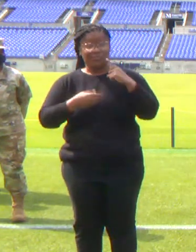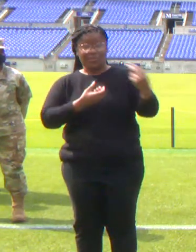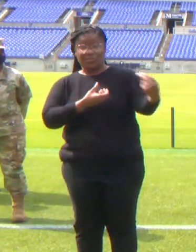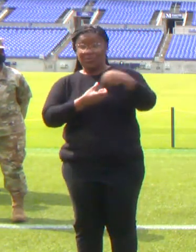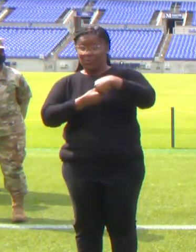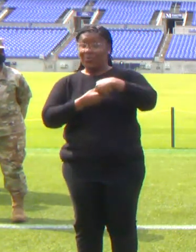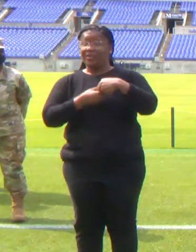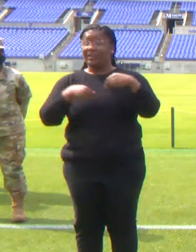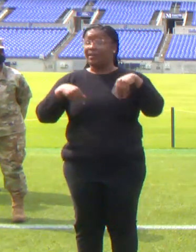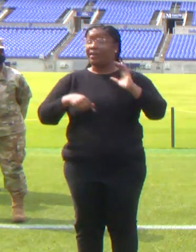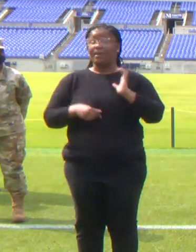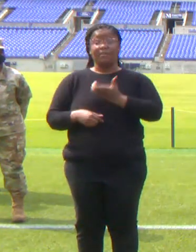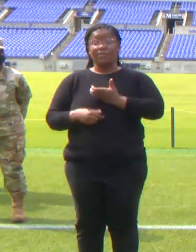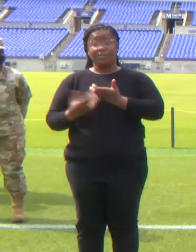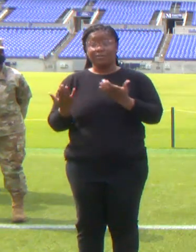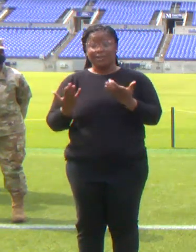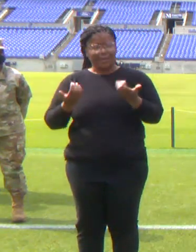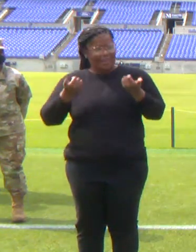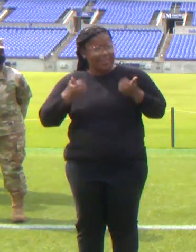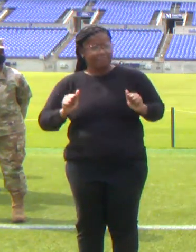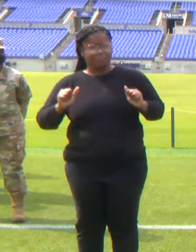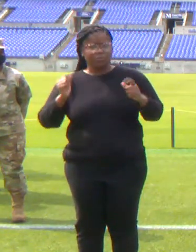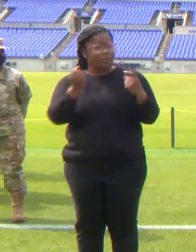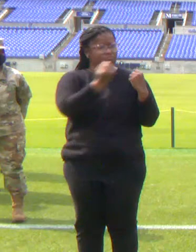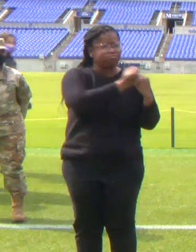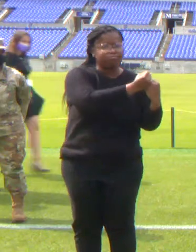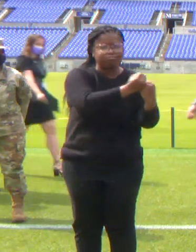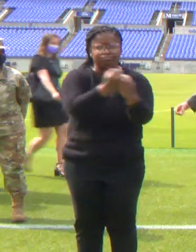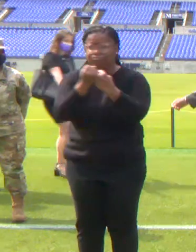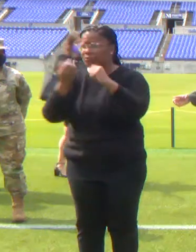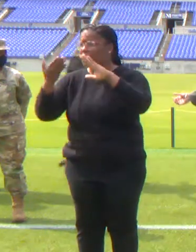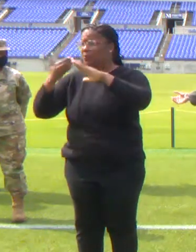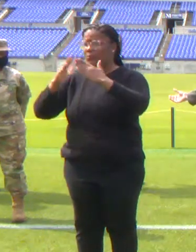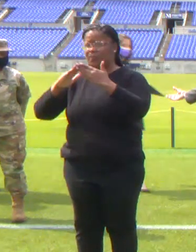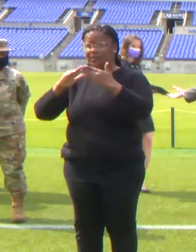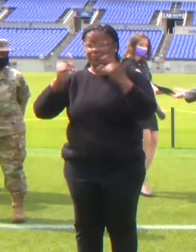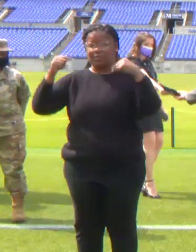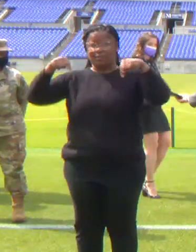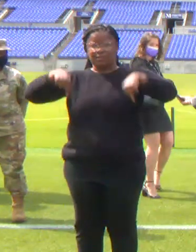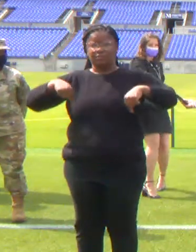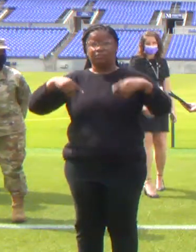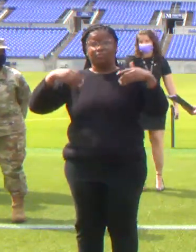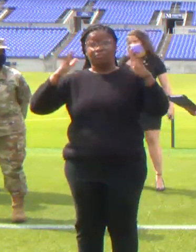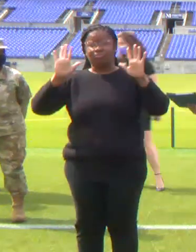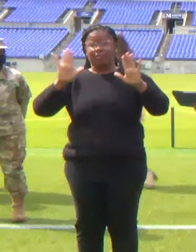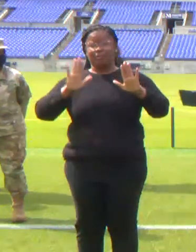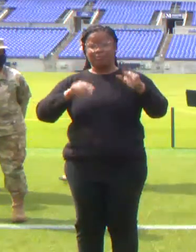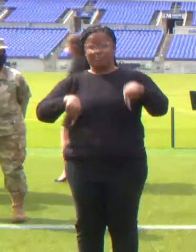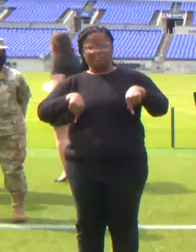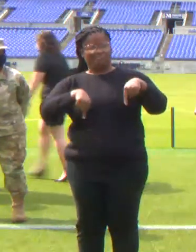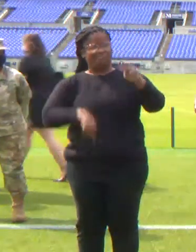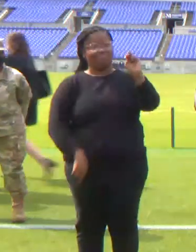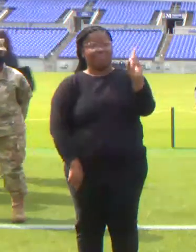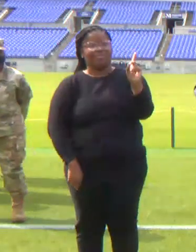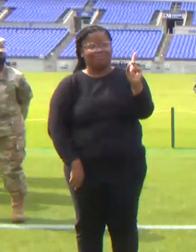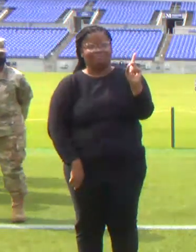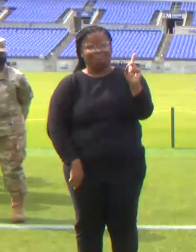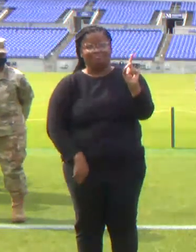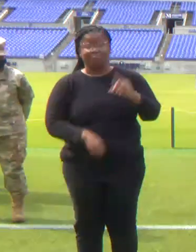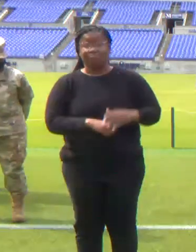effort to support our communities and the great state of Maryland. Let us start with a prayer.